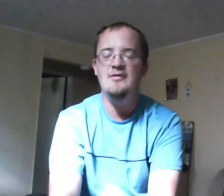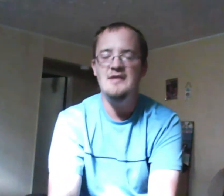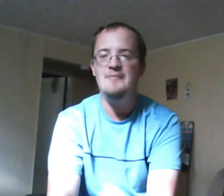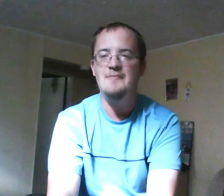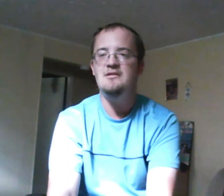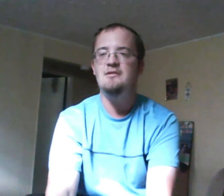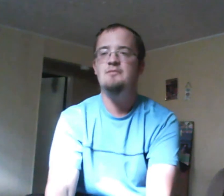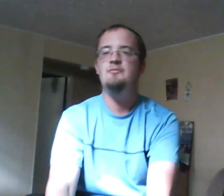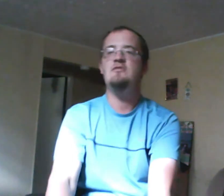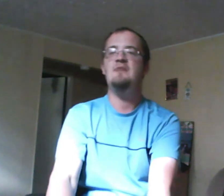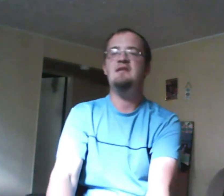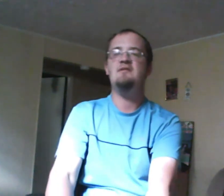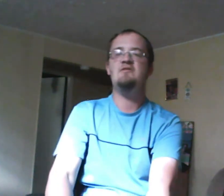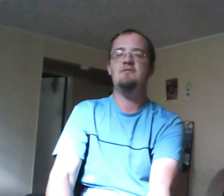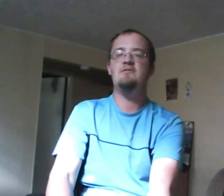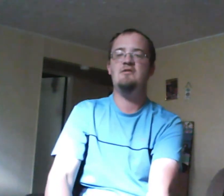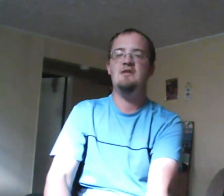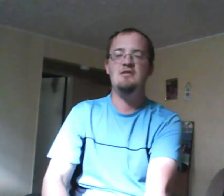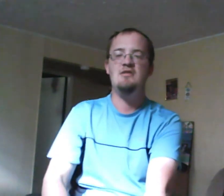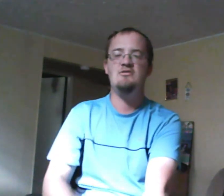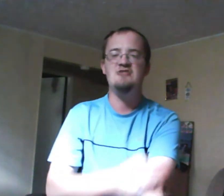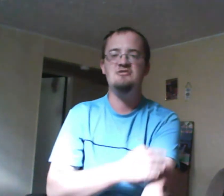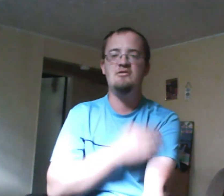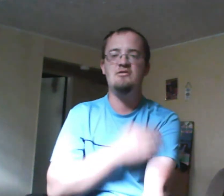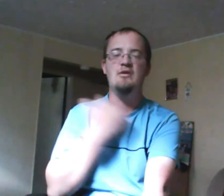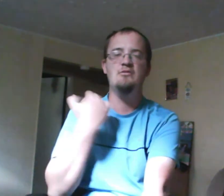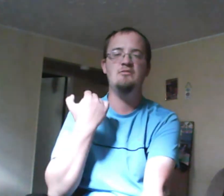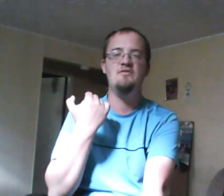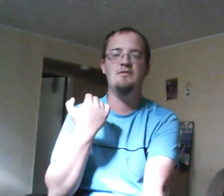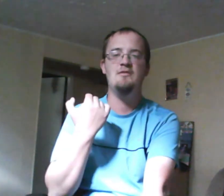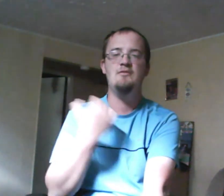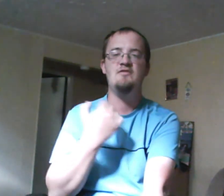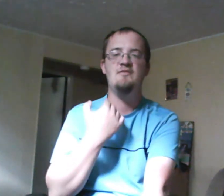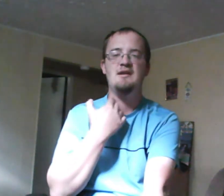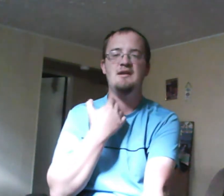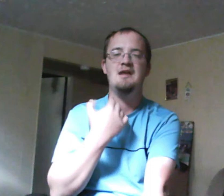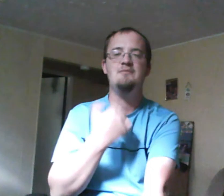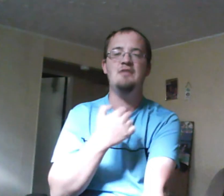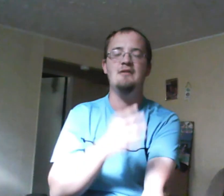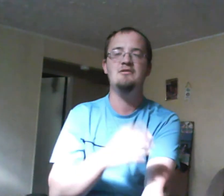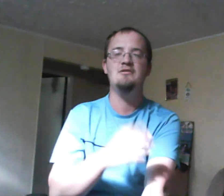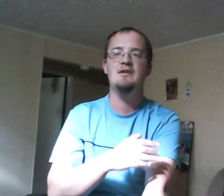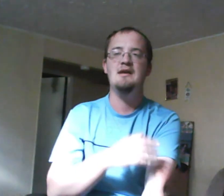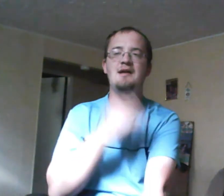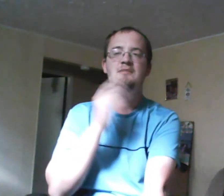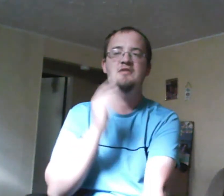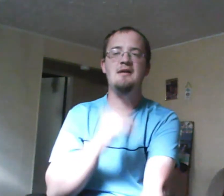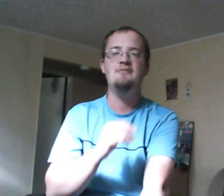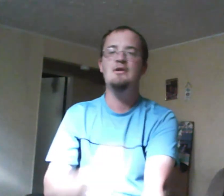but there's many different spheres he either slashed his throat with something and bled out he hung himself or